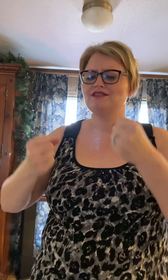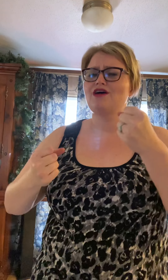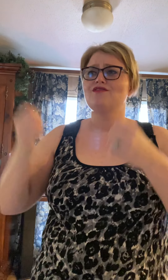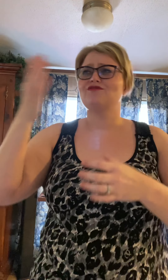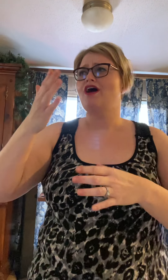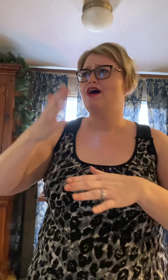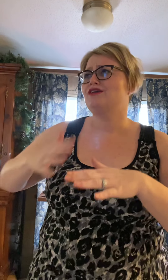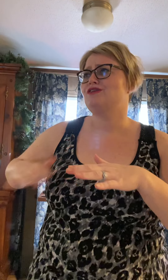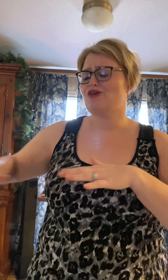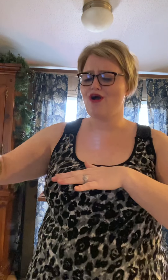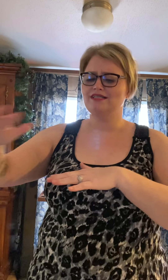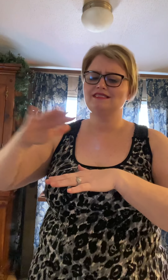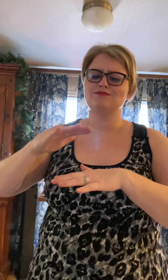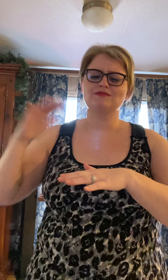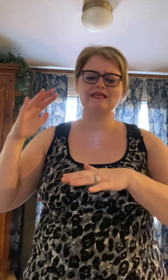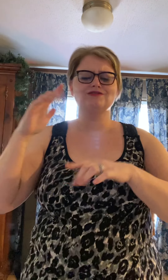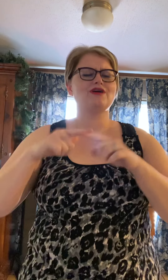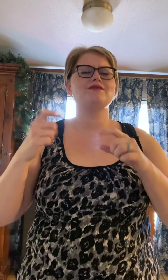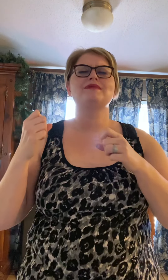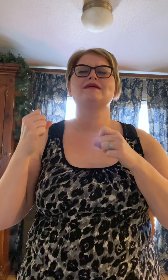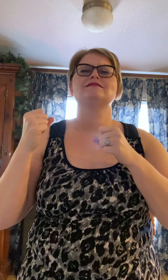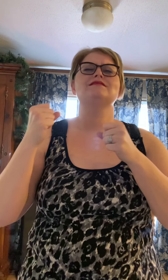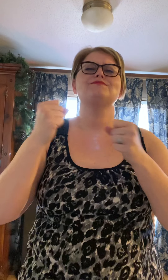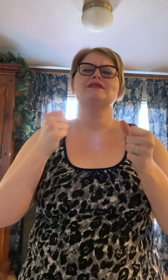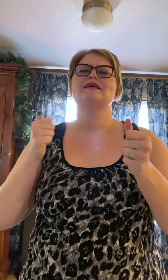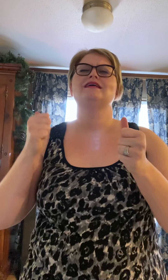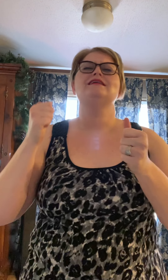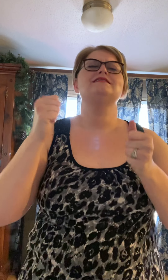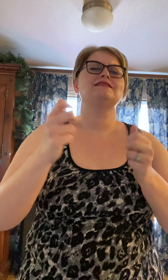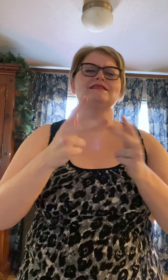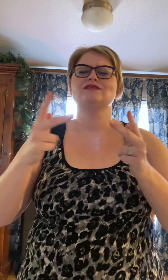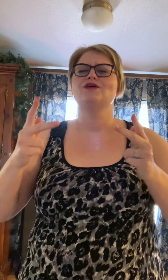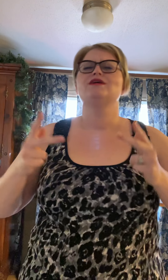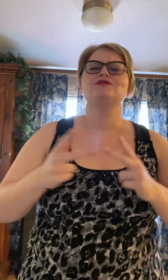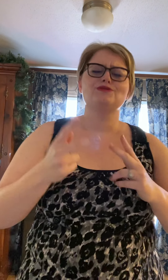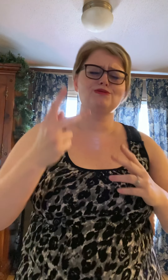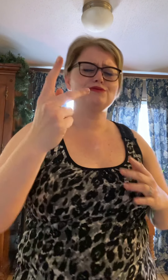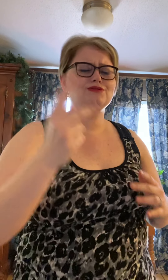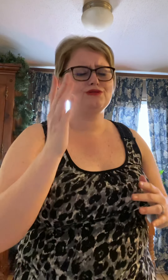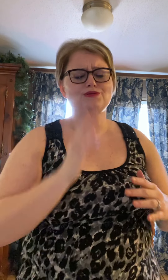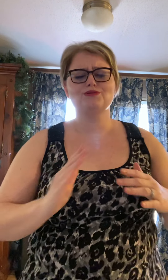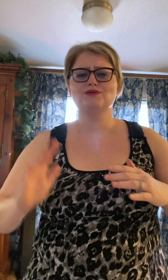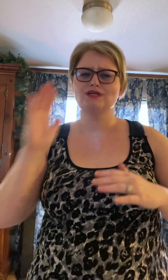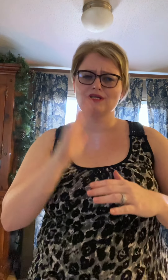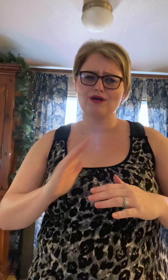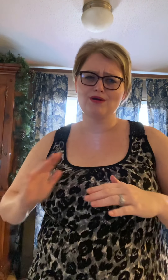Fun cards Can't drive past the places We used to go